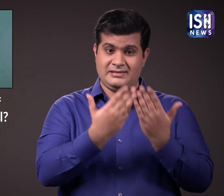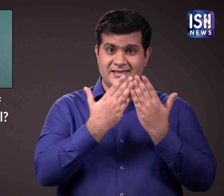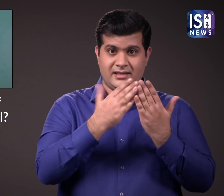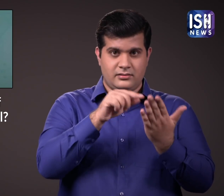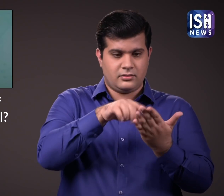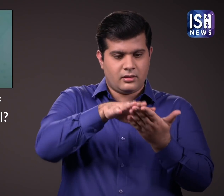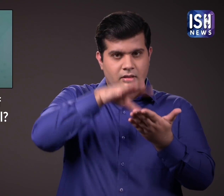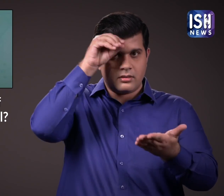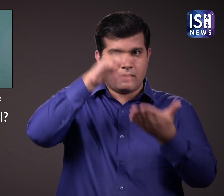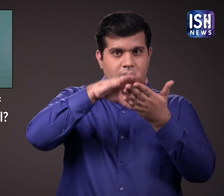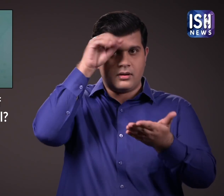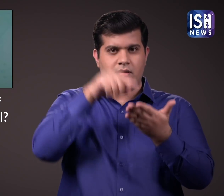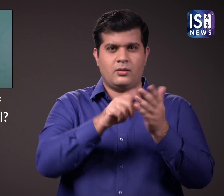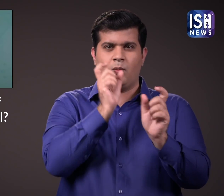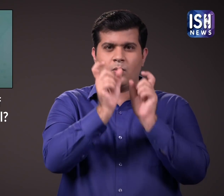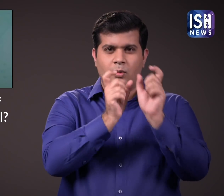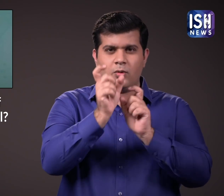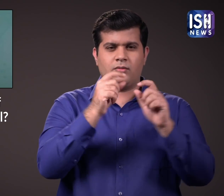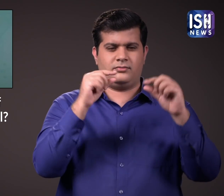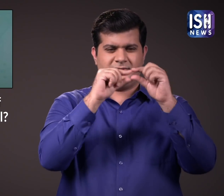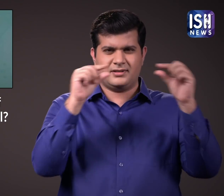sentences, mathematics, etc.